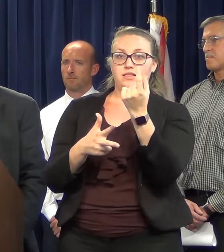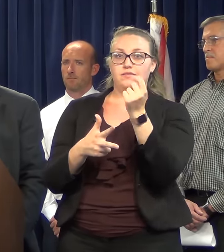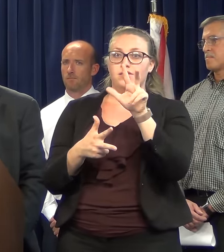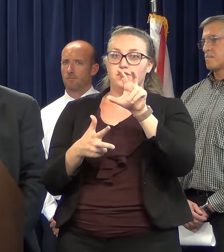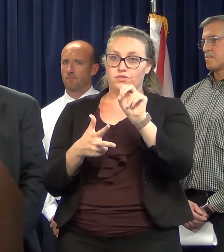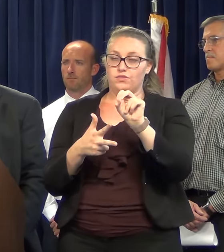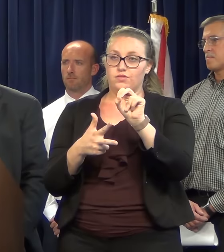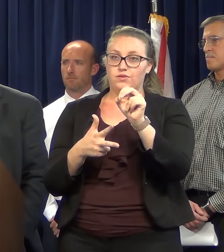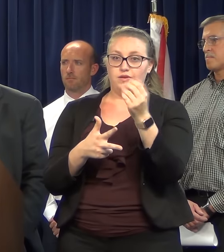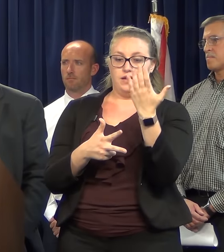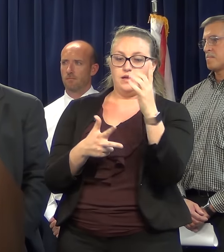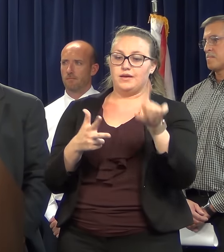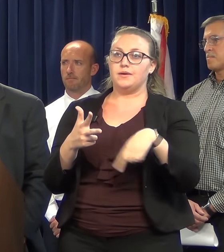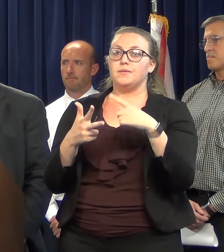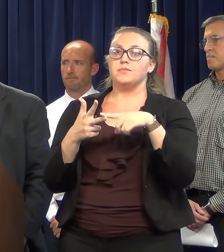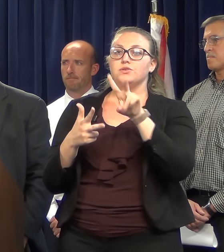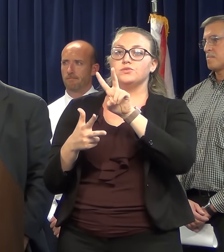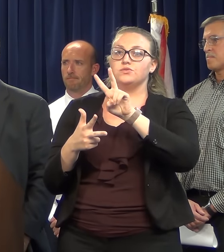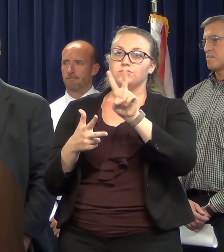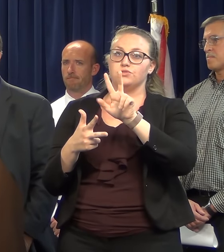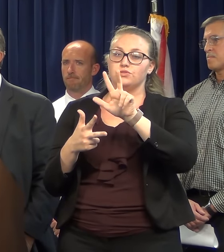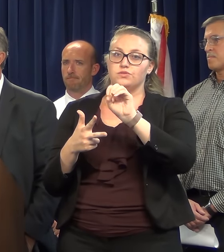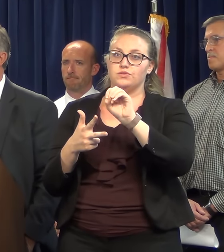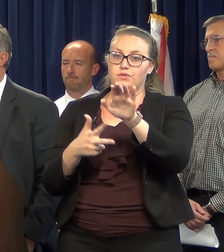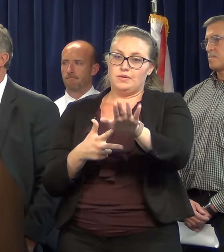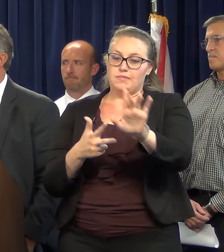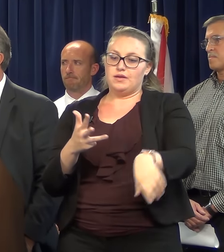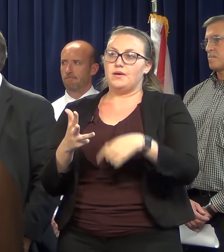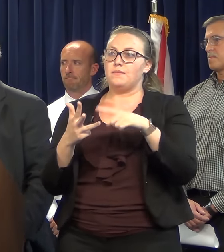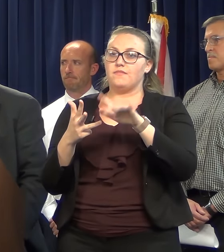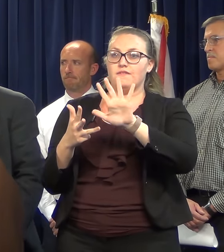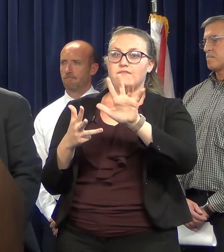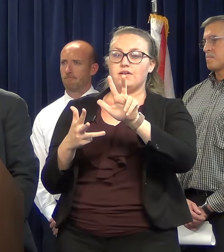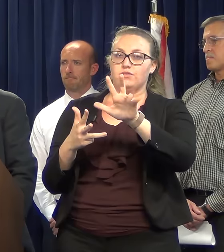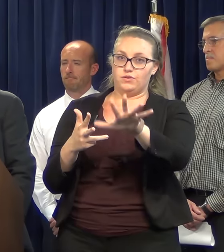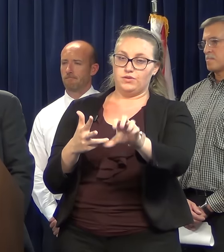5.30 p.m. Thank you. Have a good evening and drive safely going home. I have question.